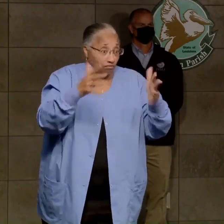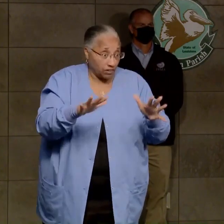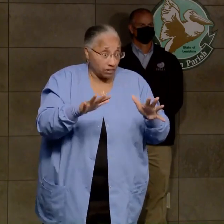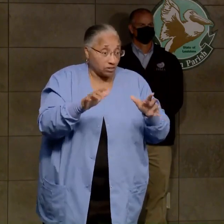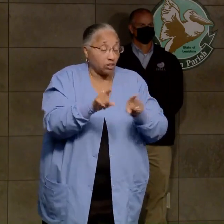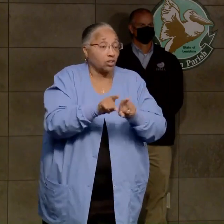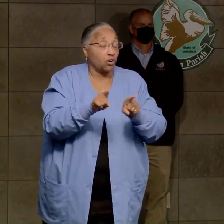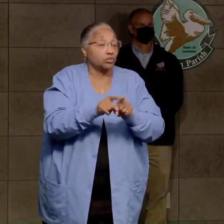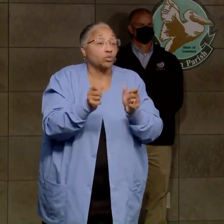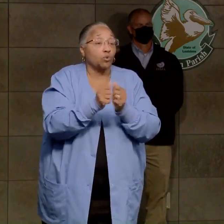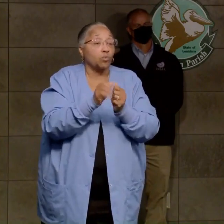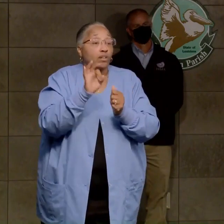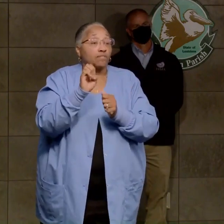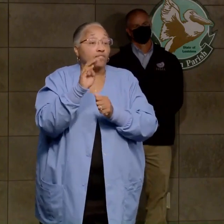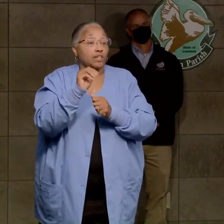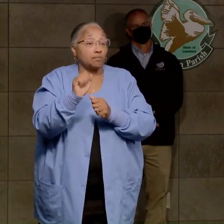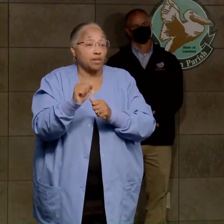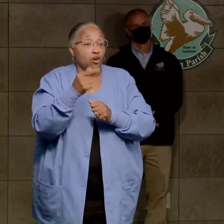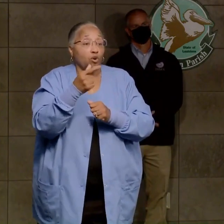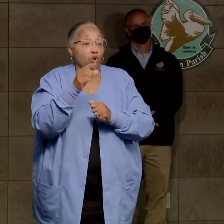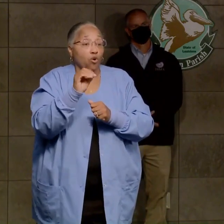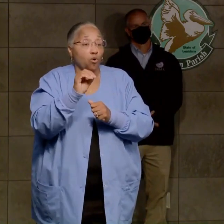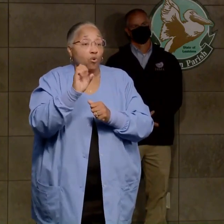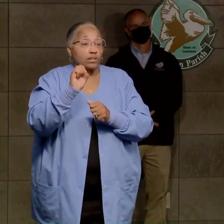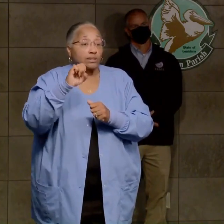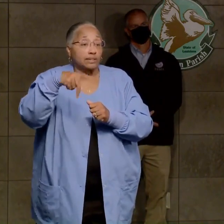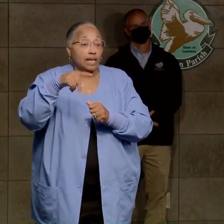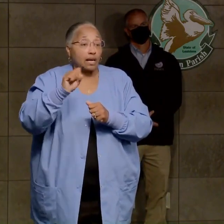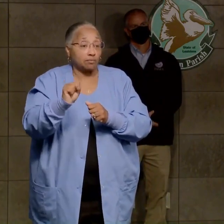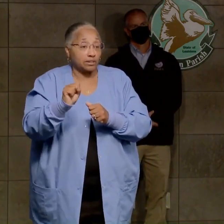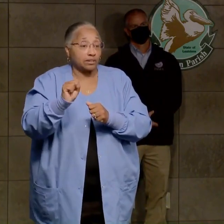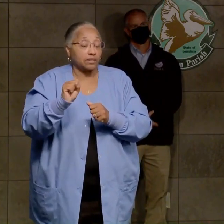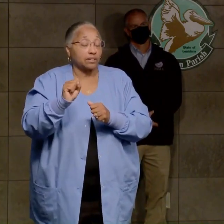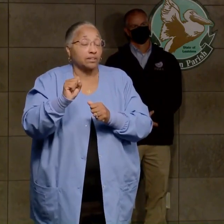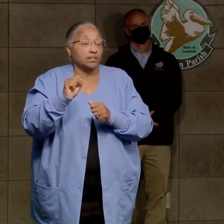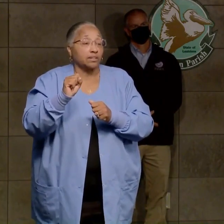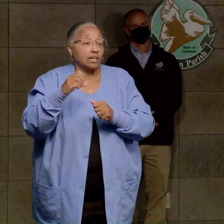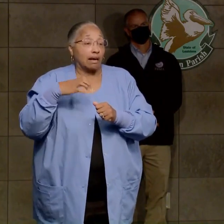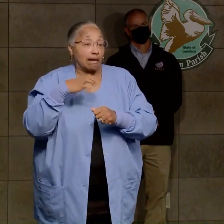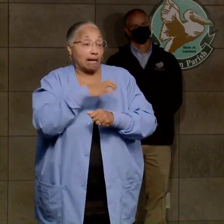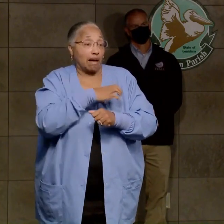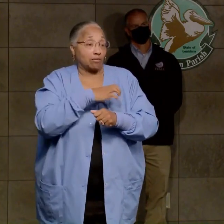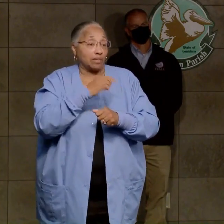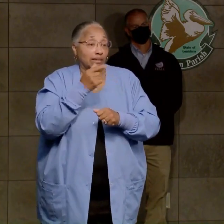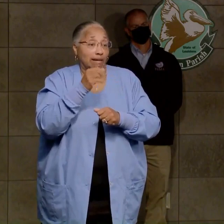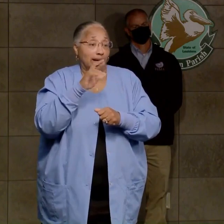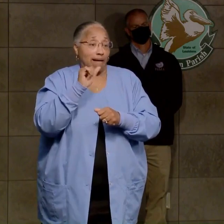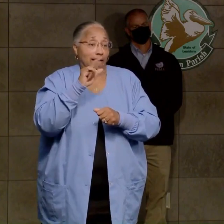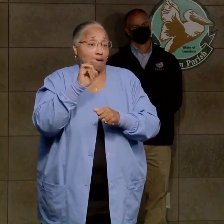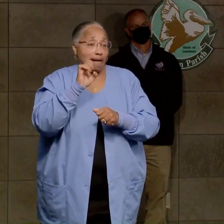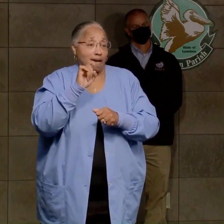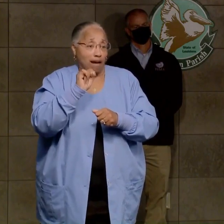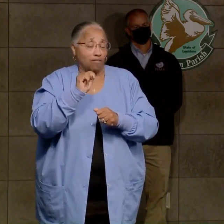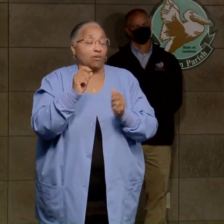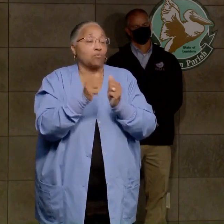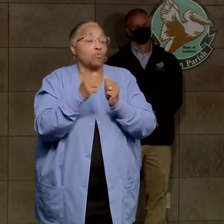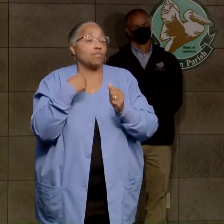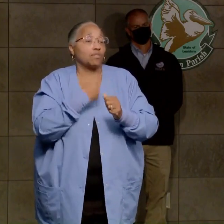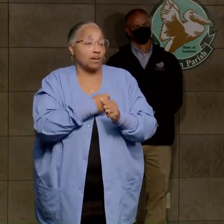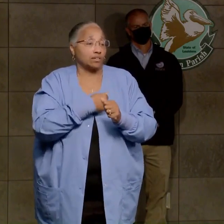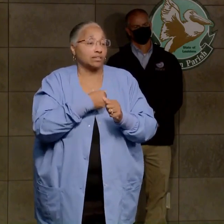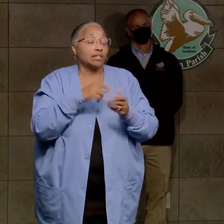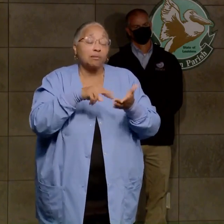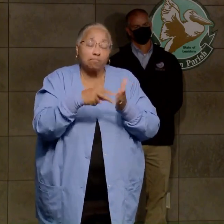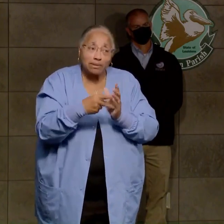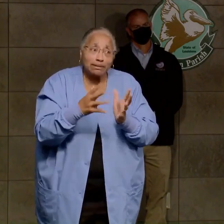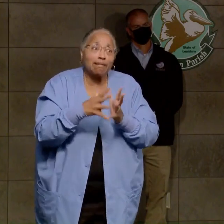importantly, FEMA, GOSEP, CPRA, Congressman Garrett Graves was with us. It really means a lot to us in the parish because you get